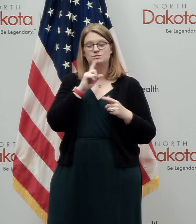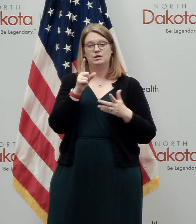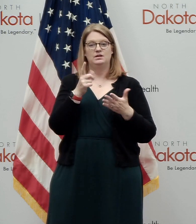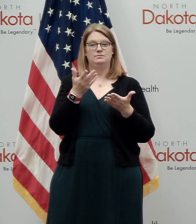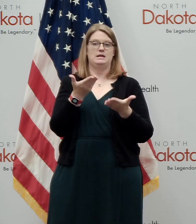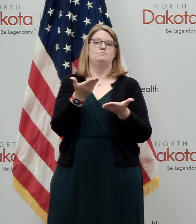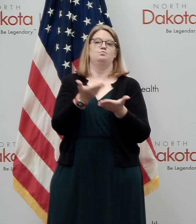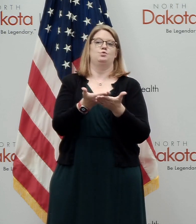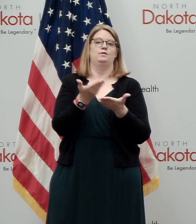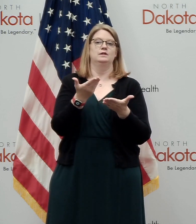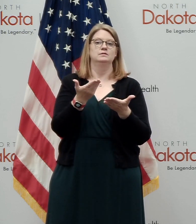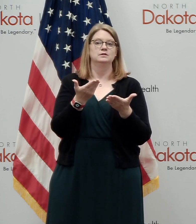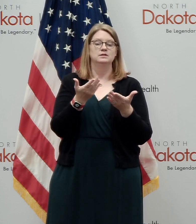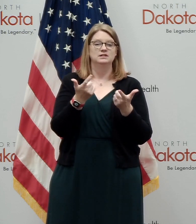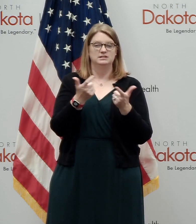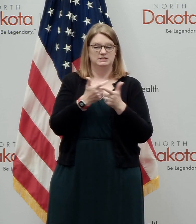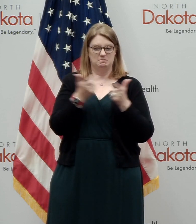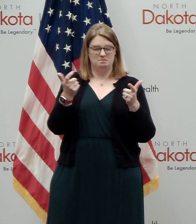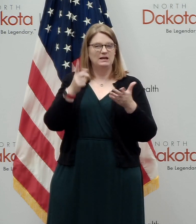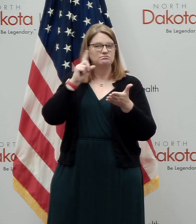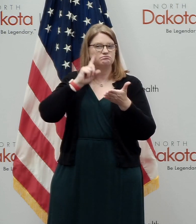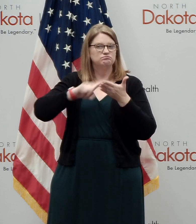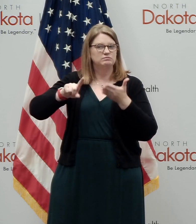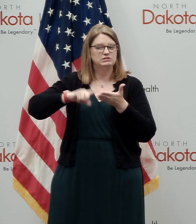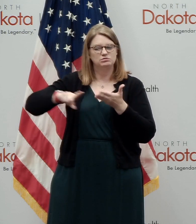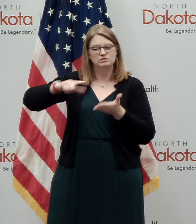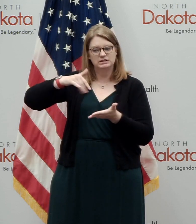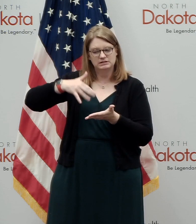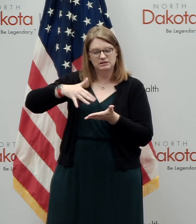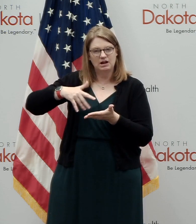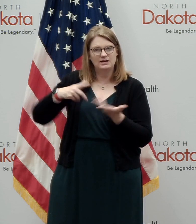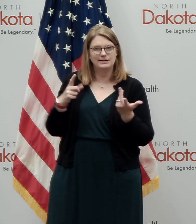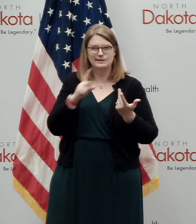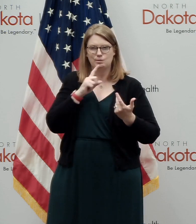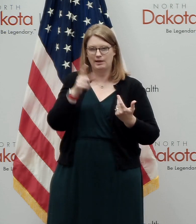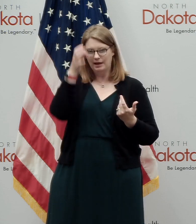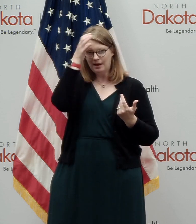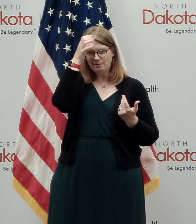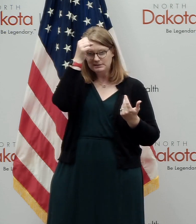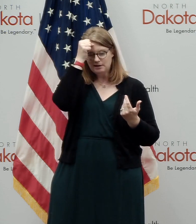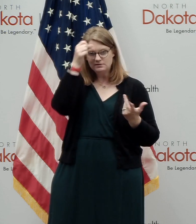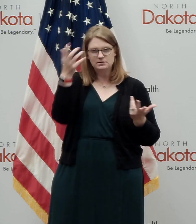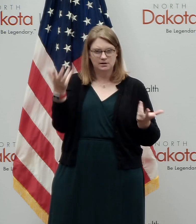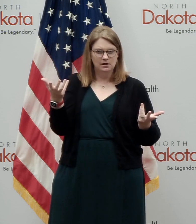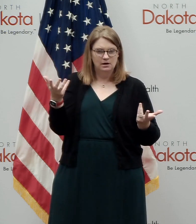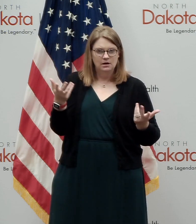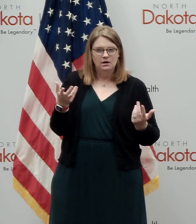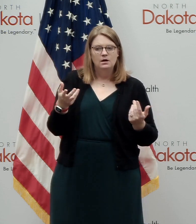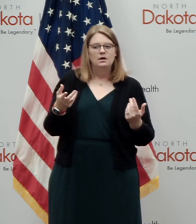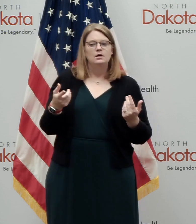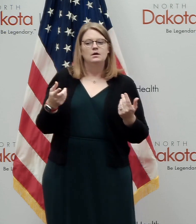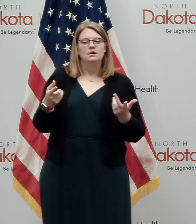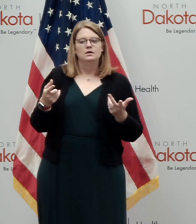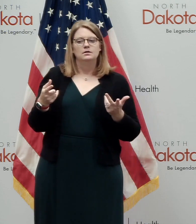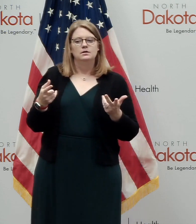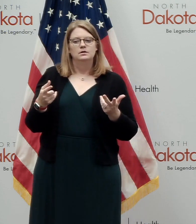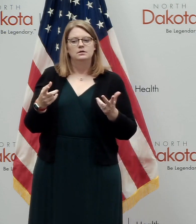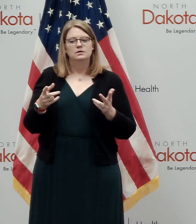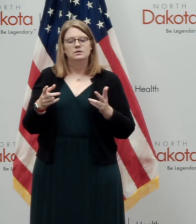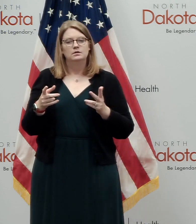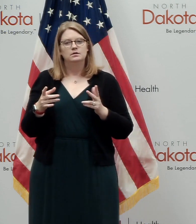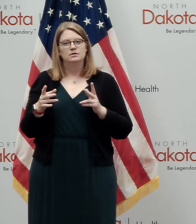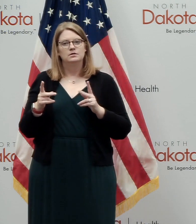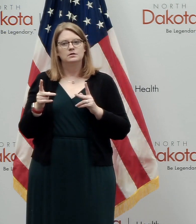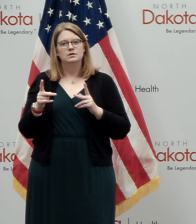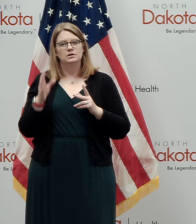by some large-scale studies that have been done and makes just makes complete common sense, but if you were to those individuals that figured out a way